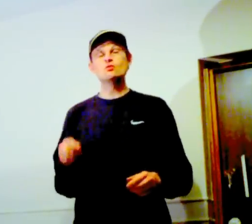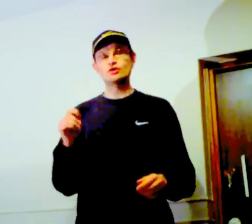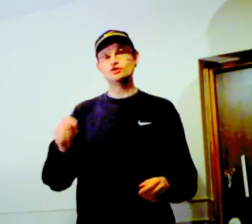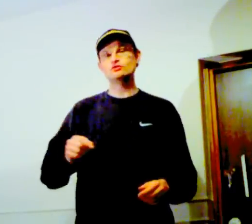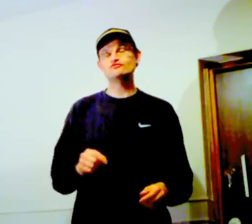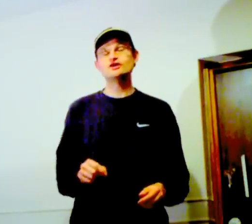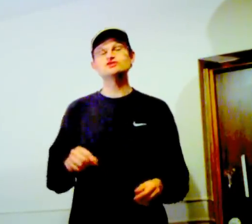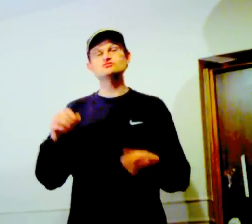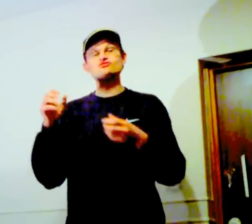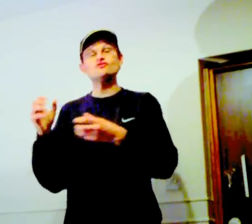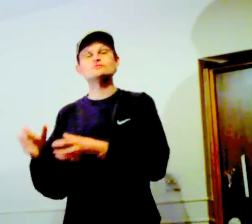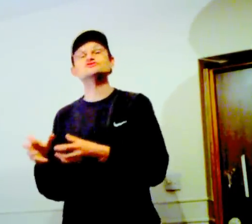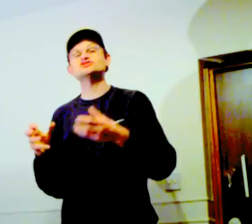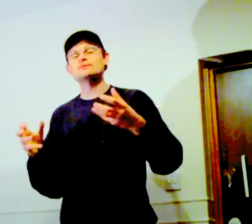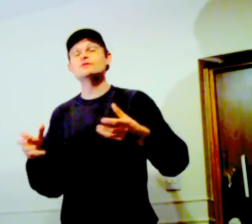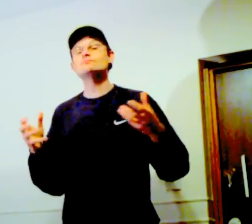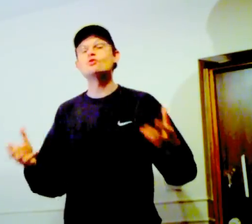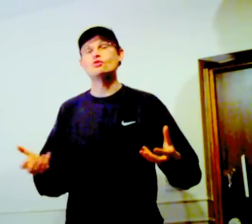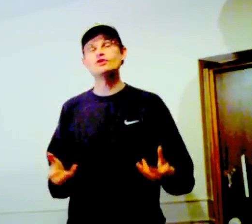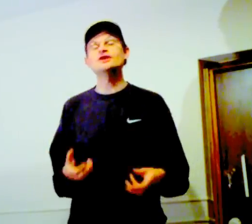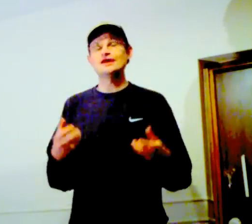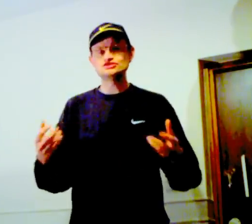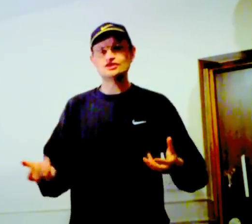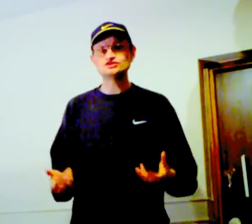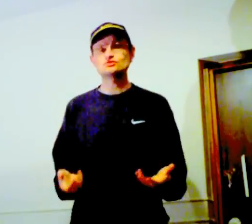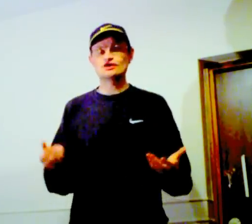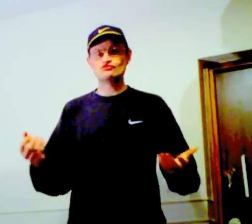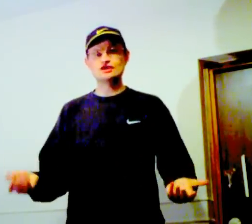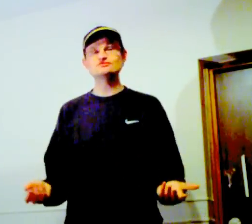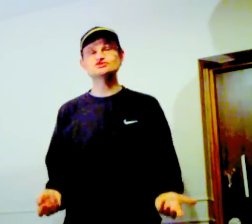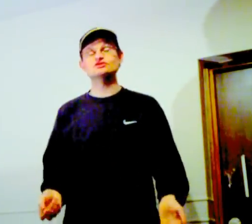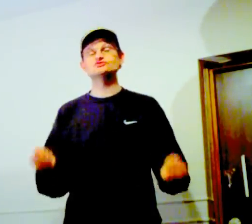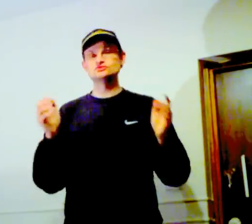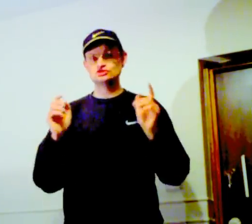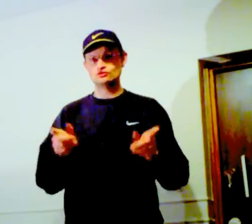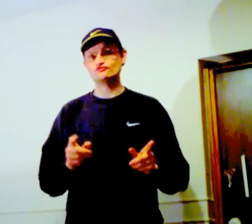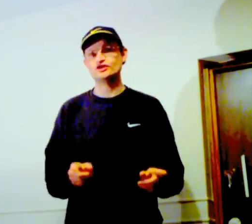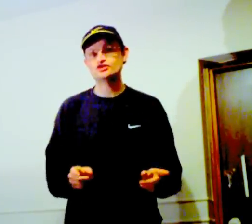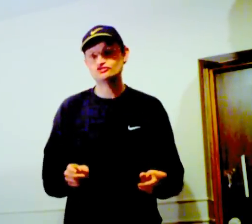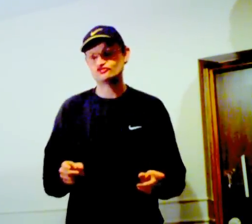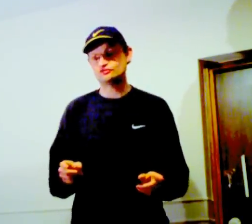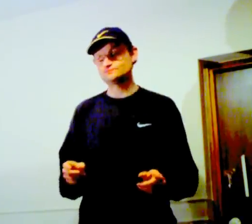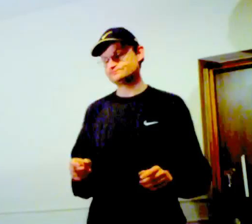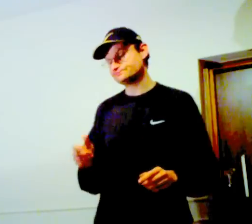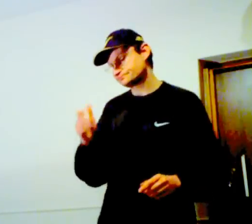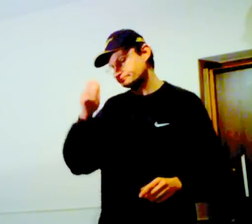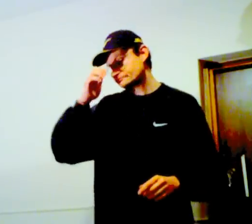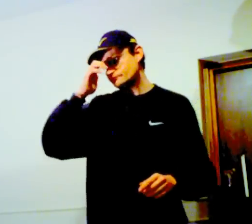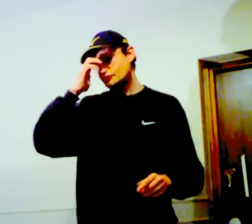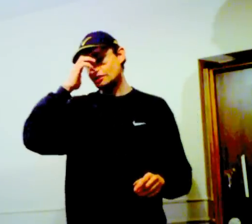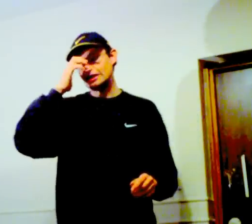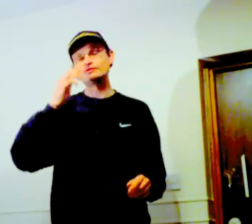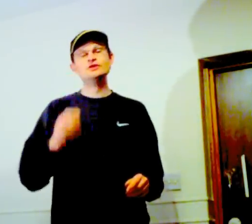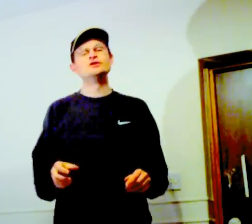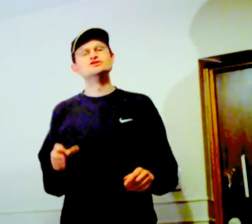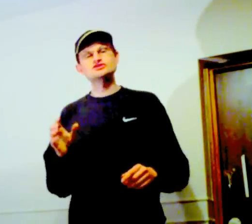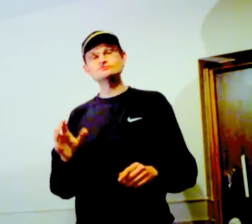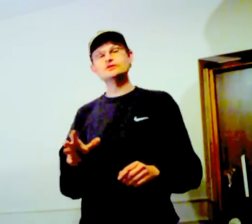What you would have done is you would developed some more intellectual and creative skills which you will find useful. Now, sometimes